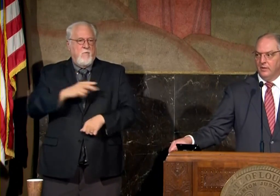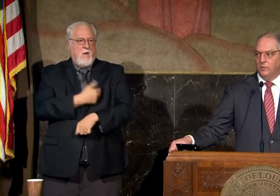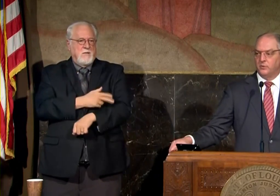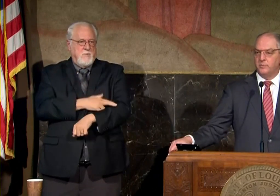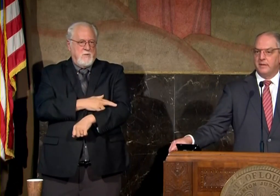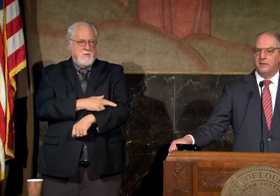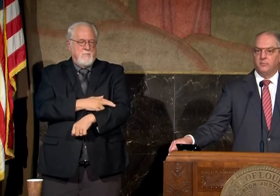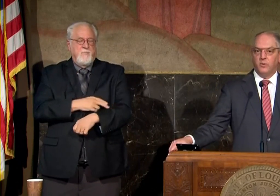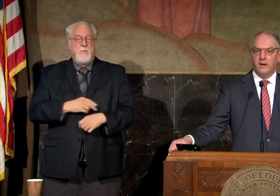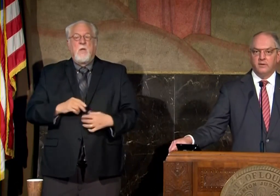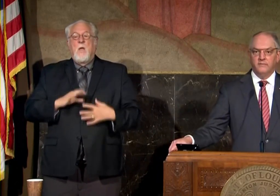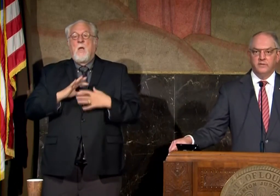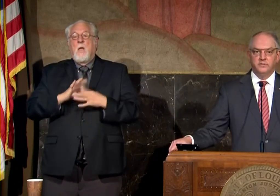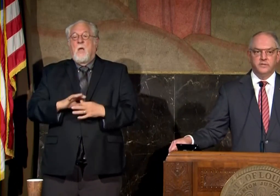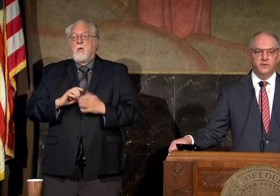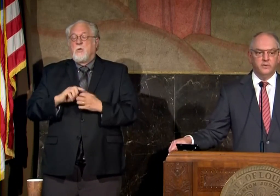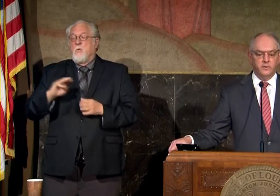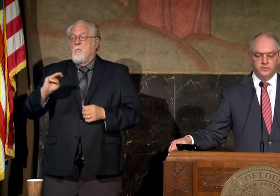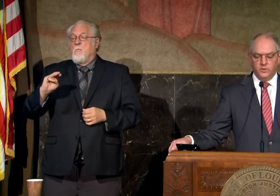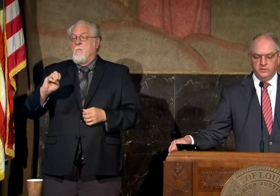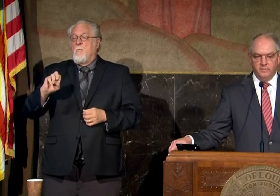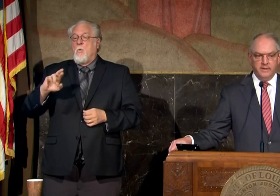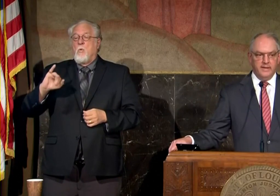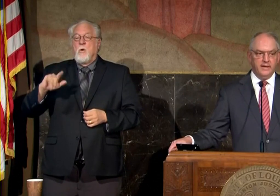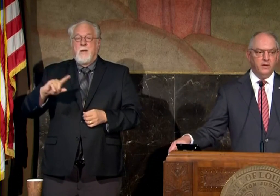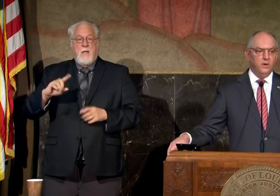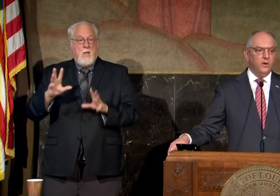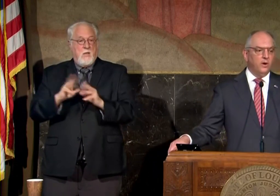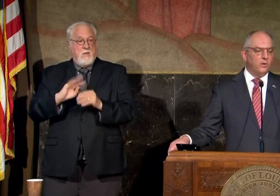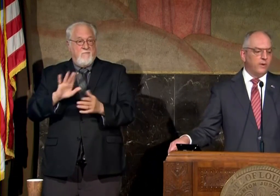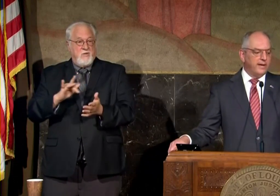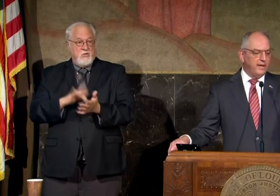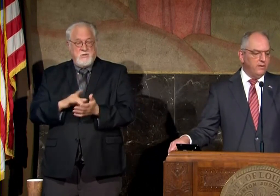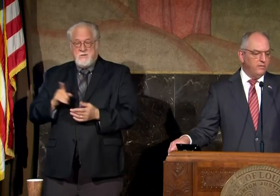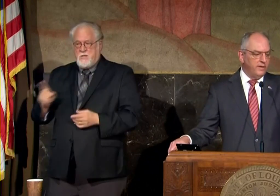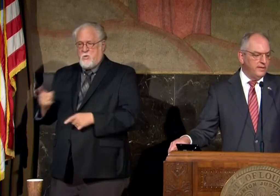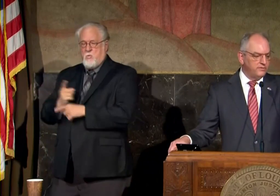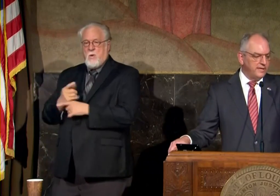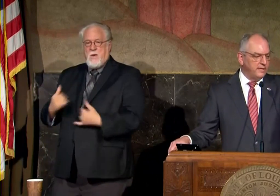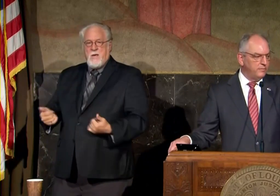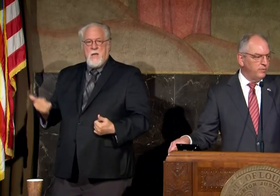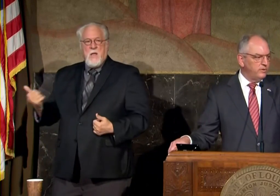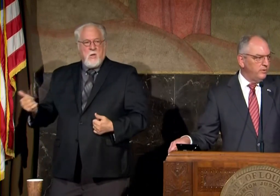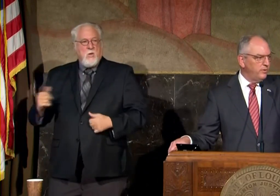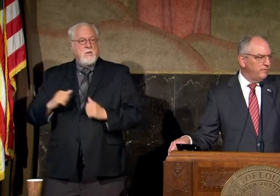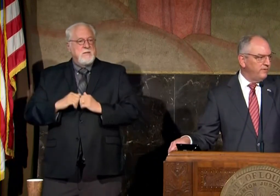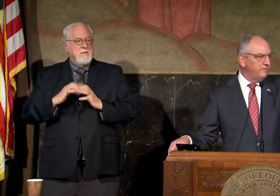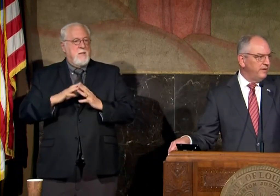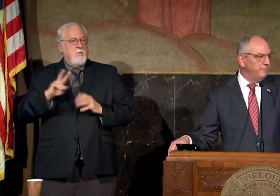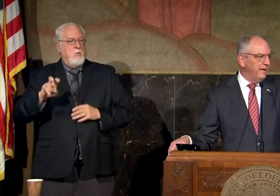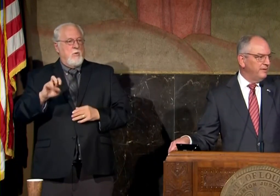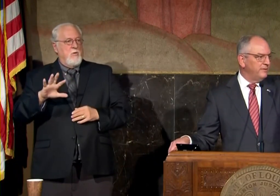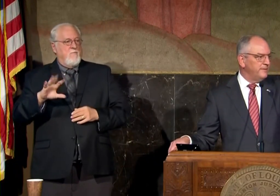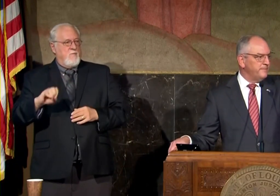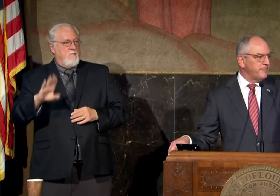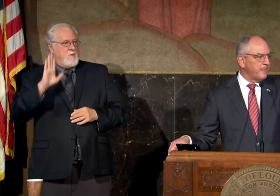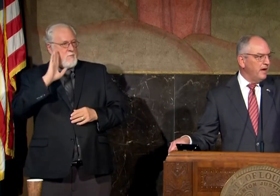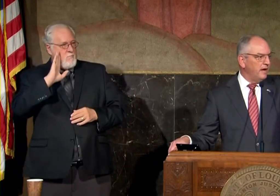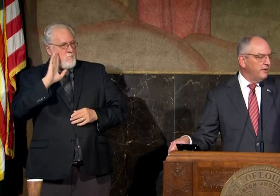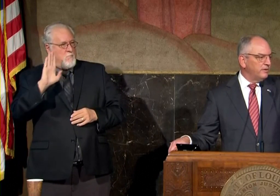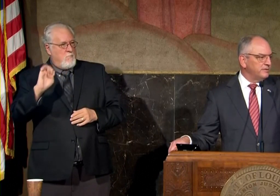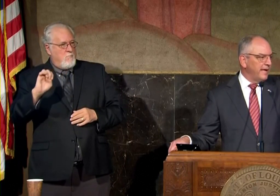with respect to the morial convention center i know there was a question about that right now it is set up with 250 beds